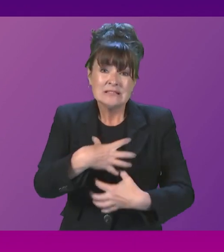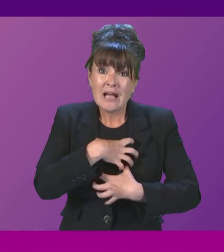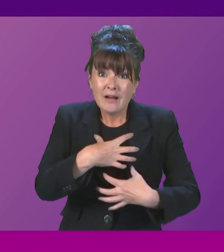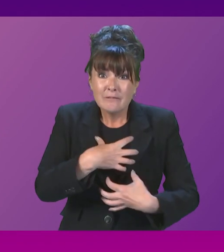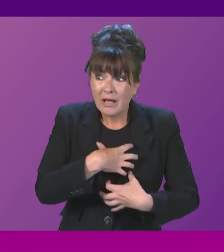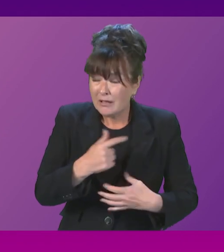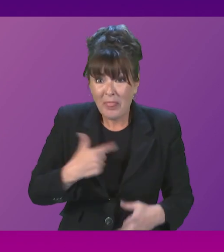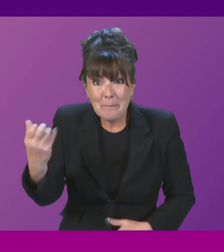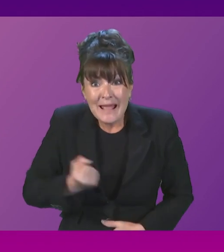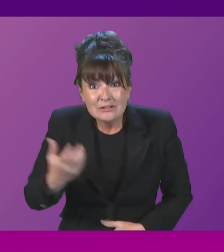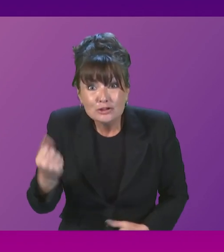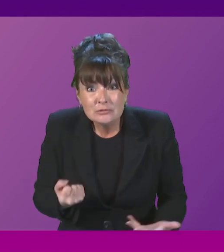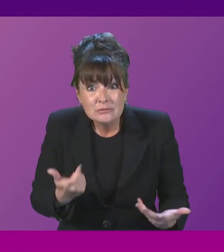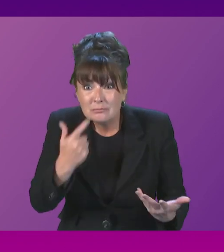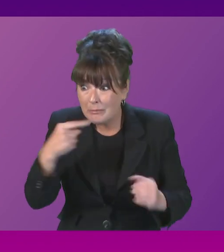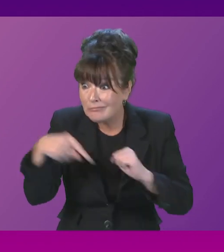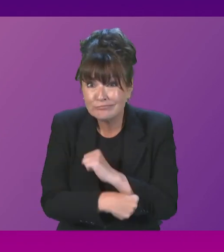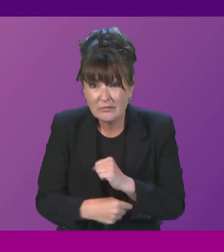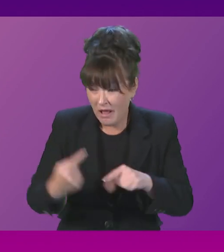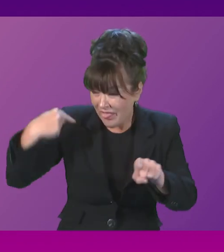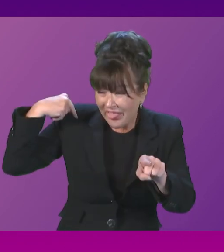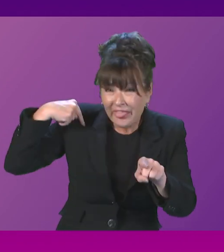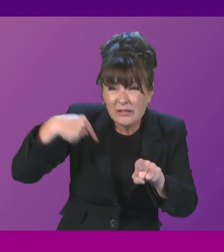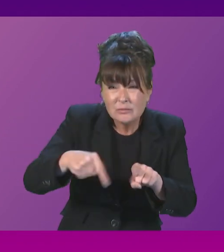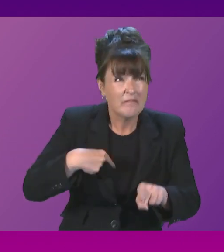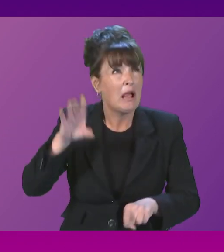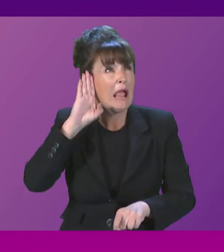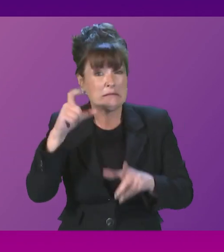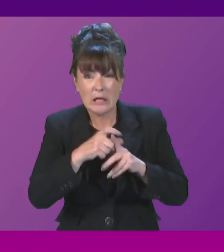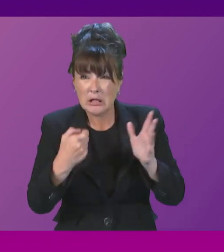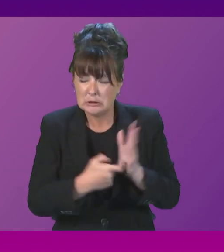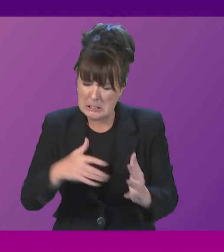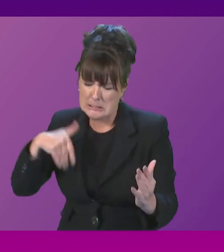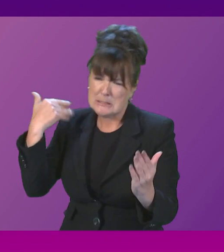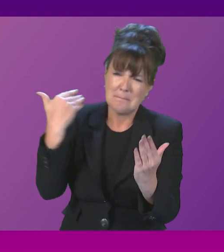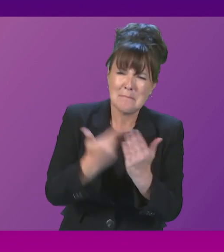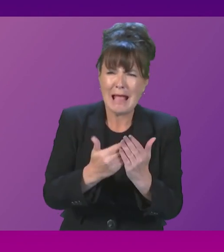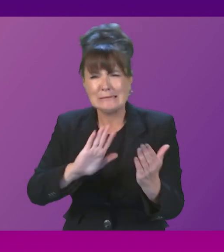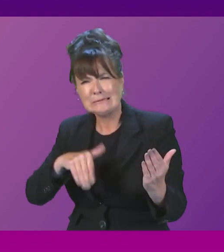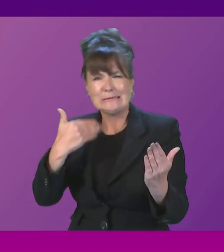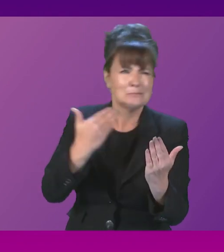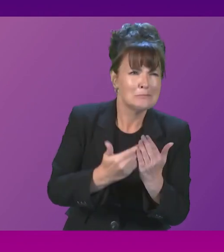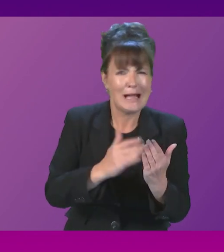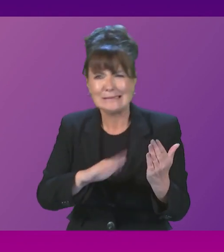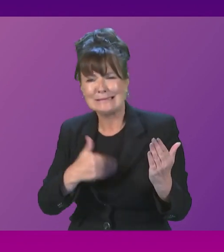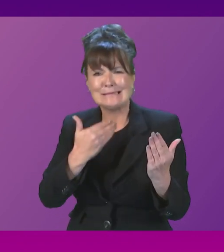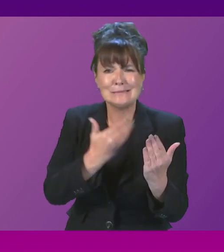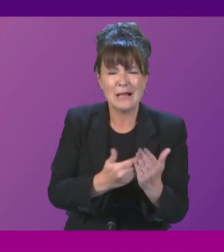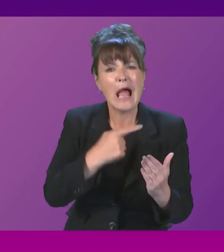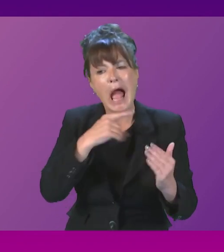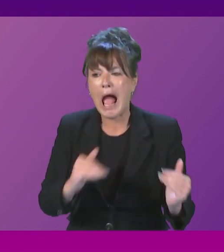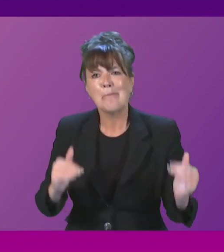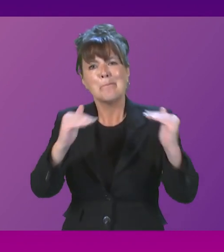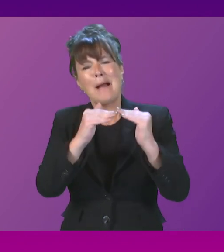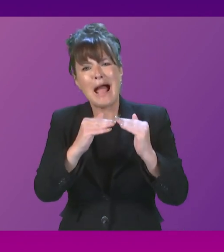of their pensions and all week they have heard Douglas Ross demanding that I match Tory tax